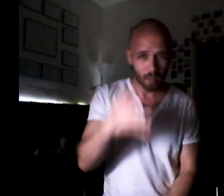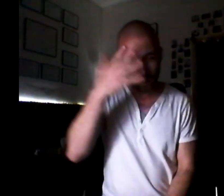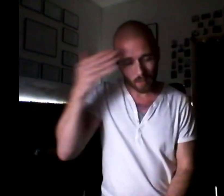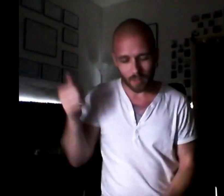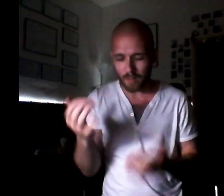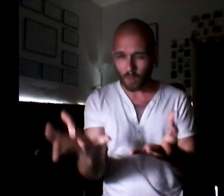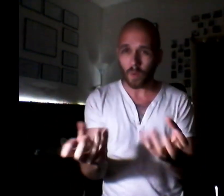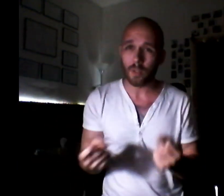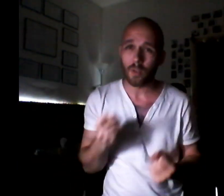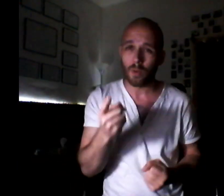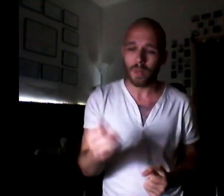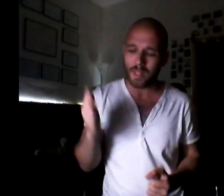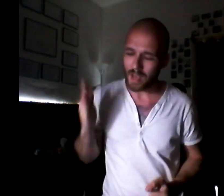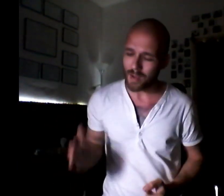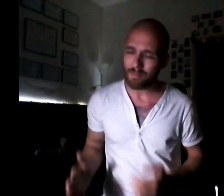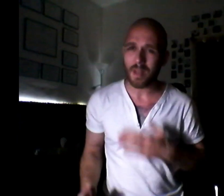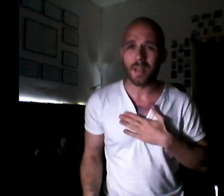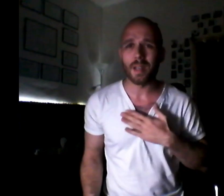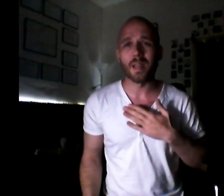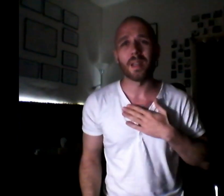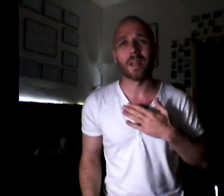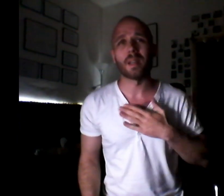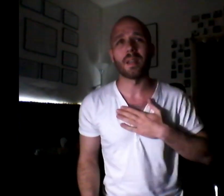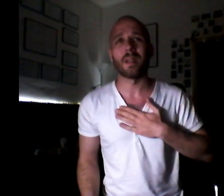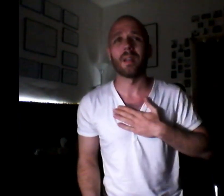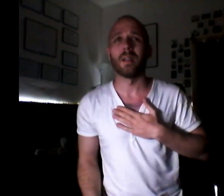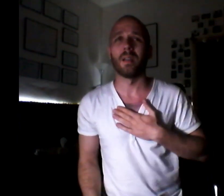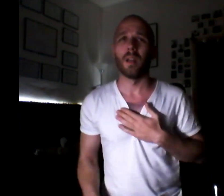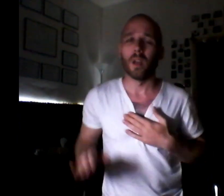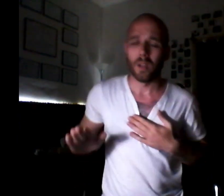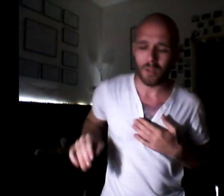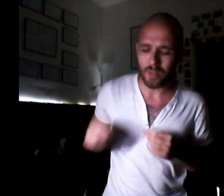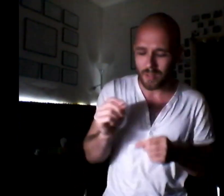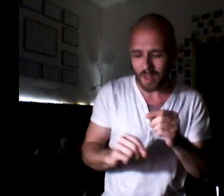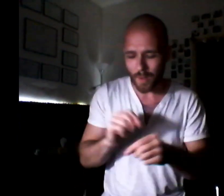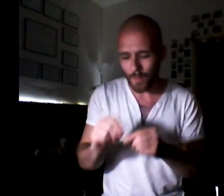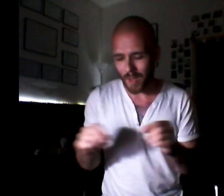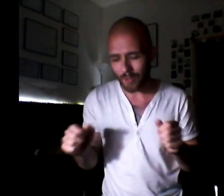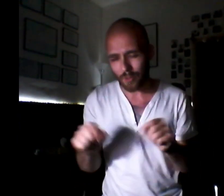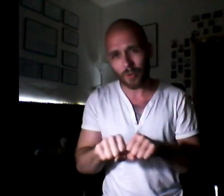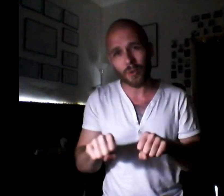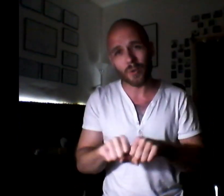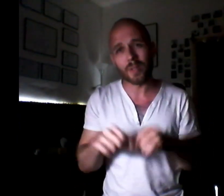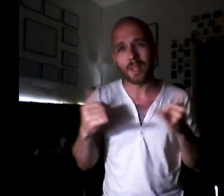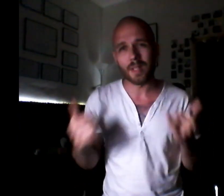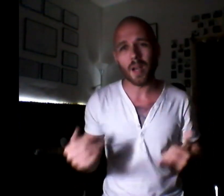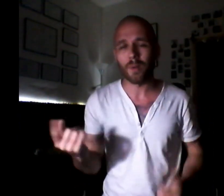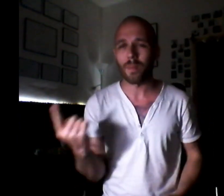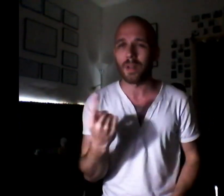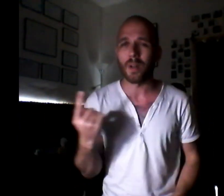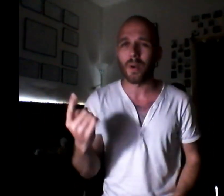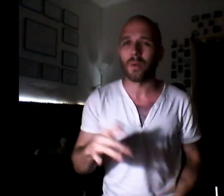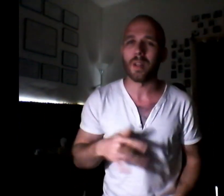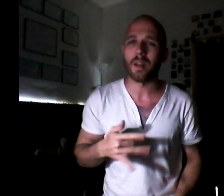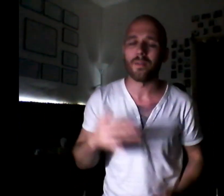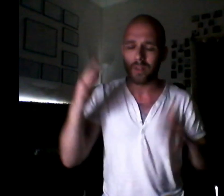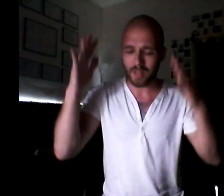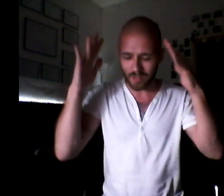Cause I want you beside me You used to turn my shoes Now I'm all alone and I